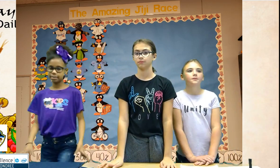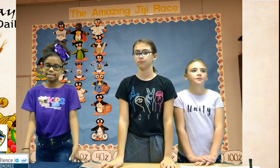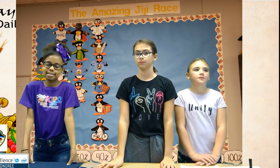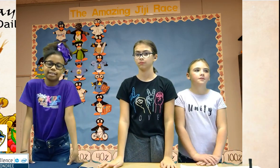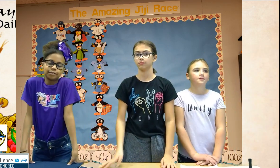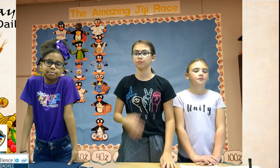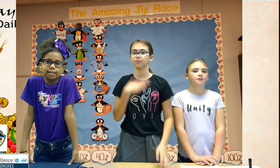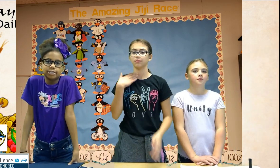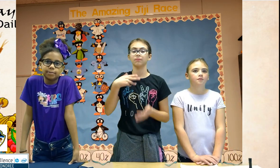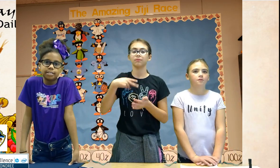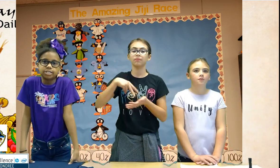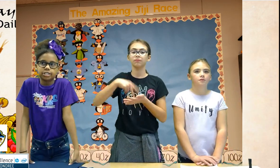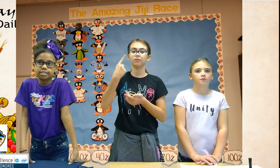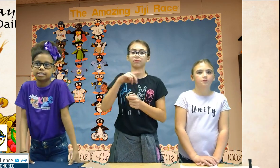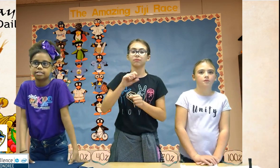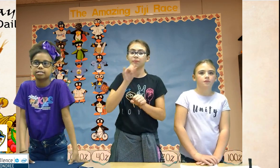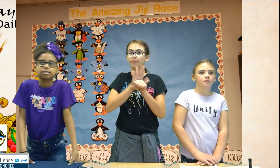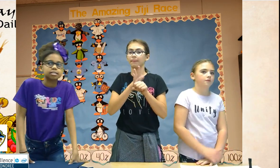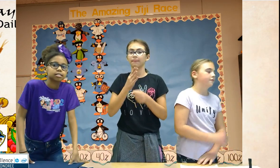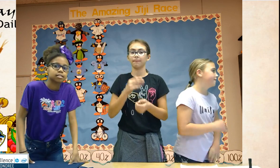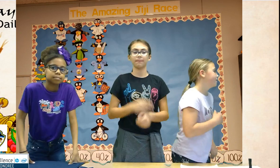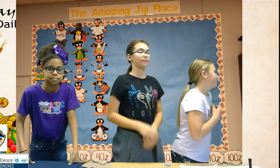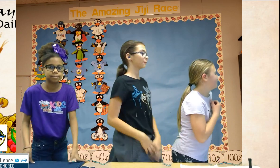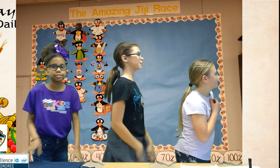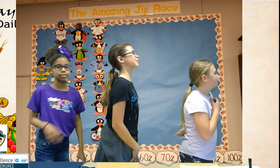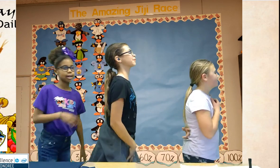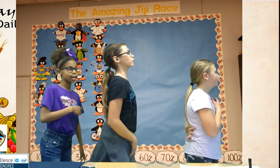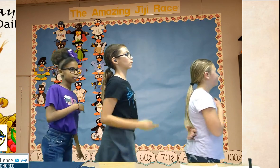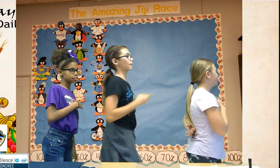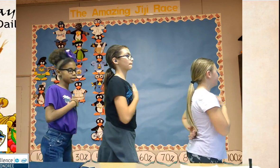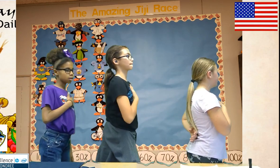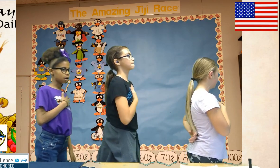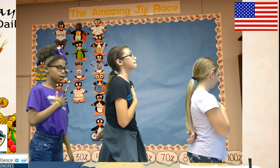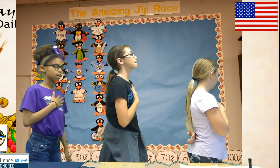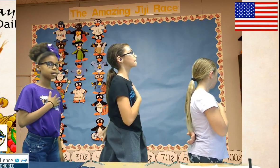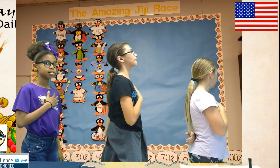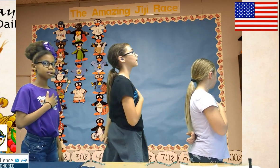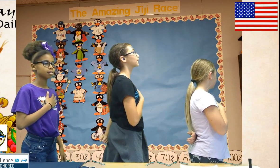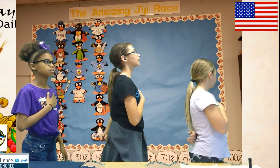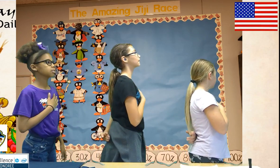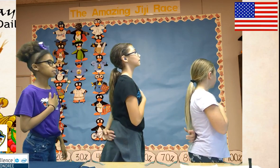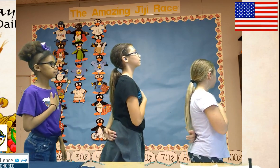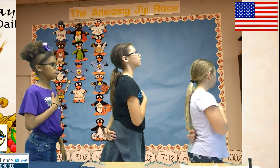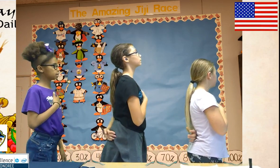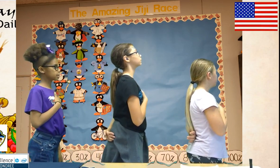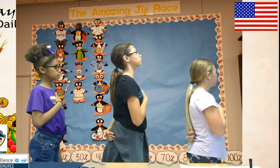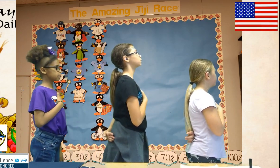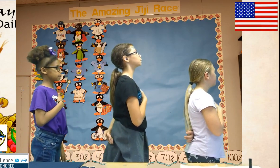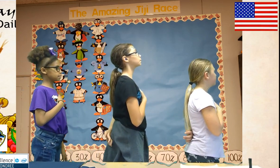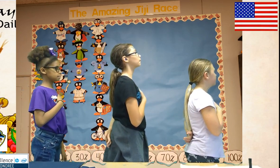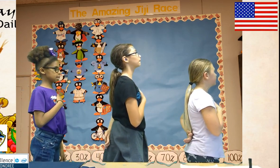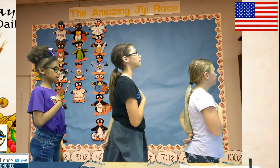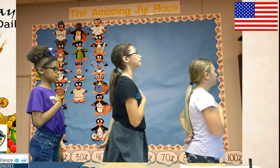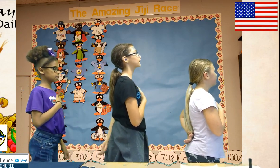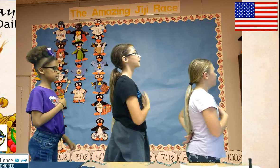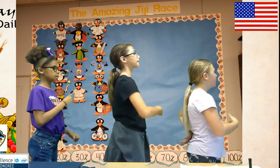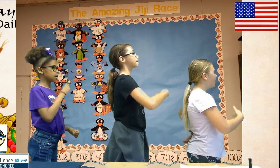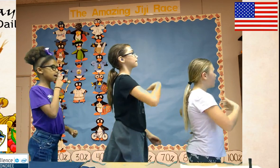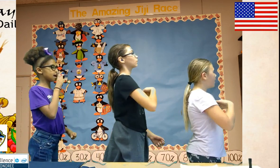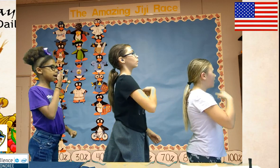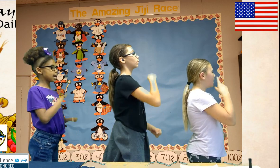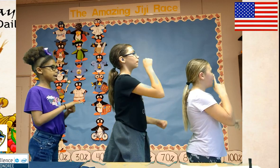Please stand for the Pledge of Allegiance. Put your right hand over your heart. Ready? Begin.